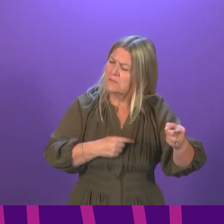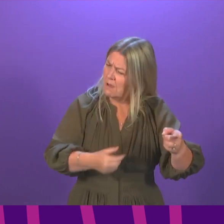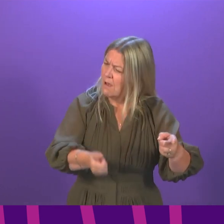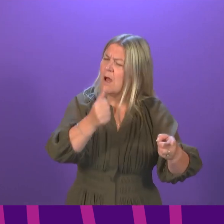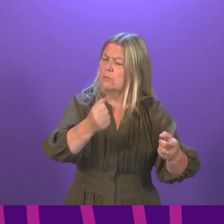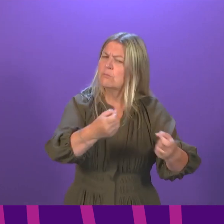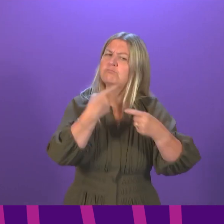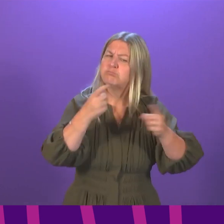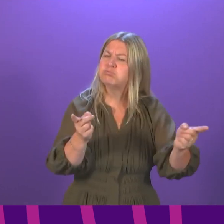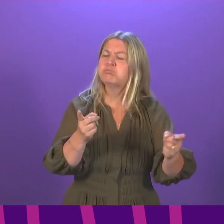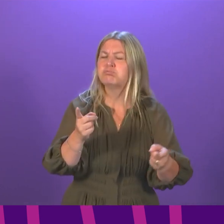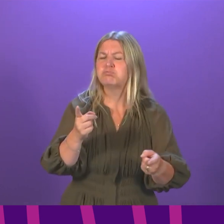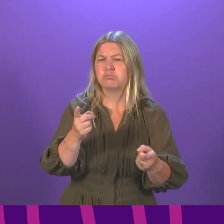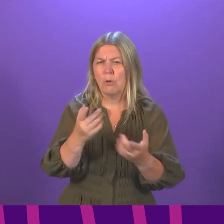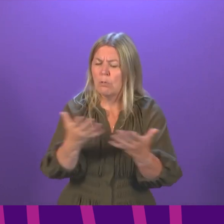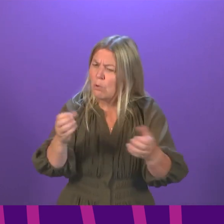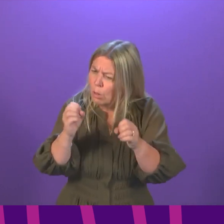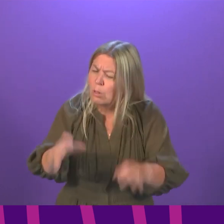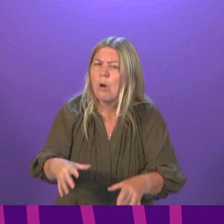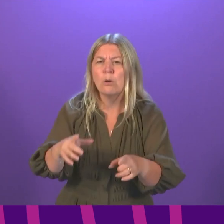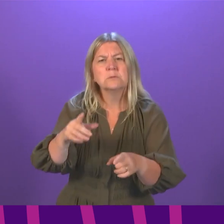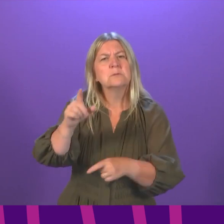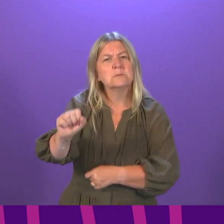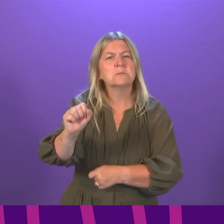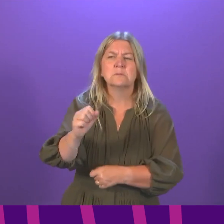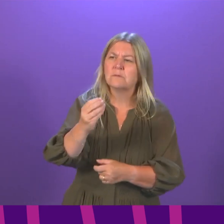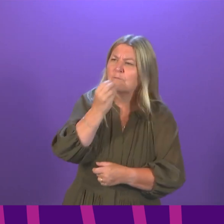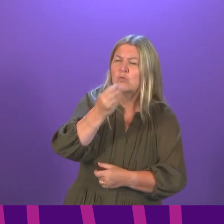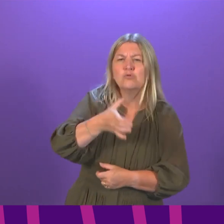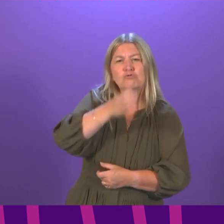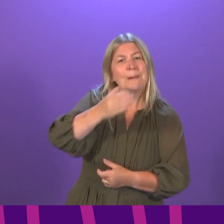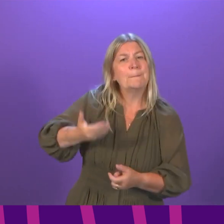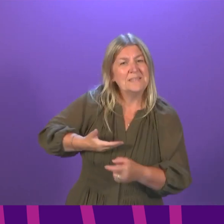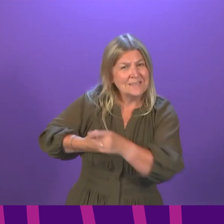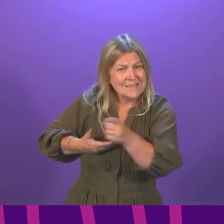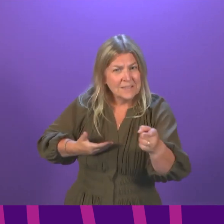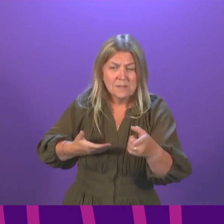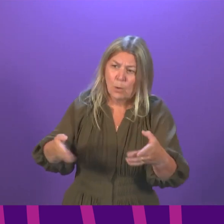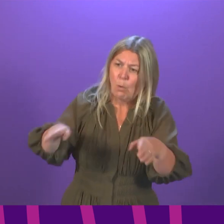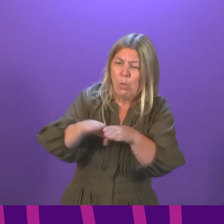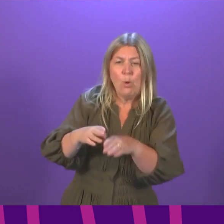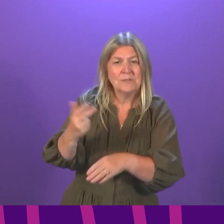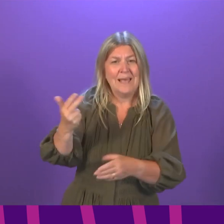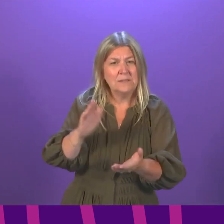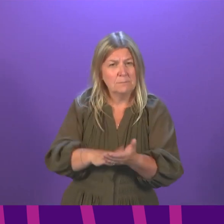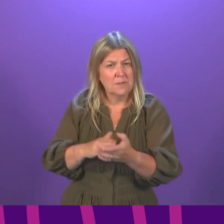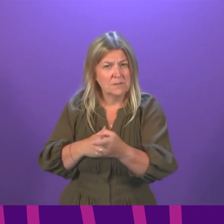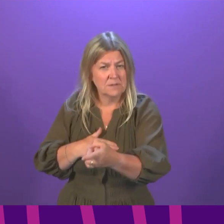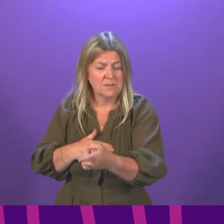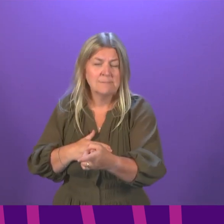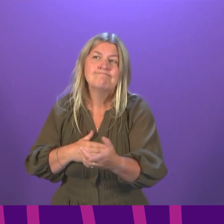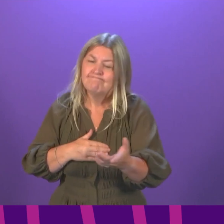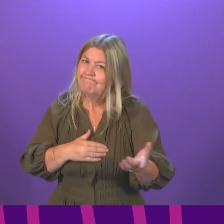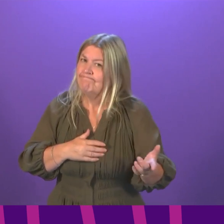made by the hospitality sector, with some businesses shut for the full 18 months. There is still some clarity required in